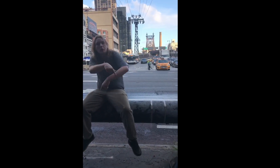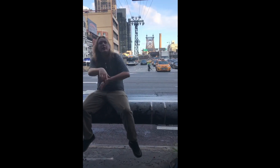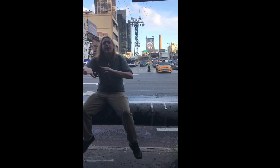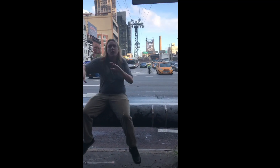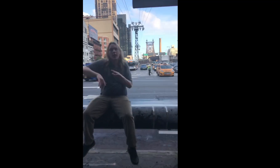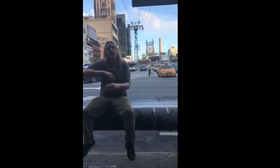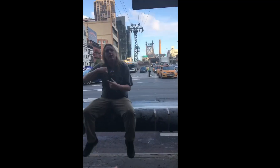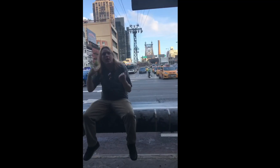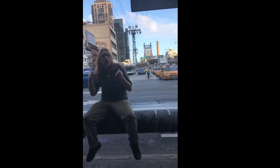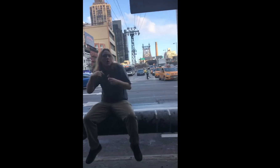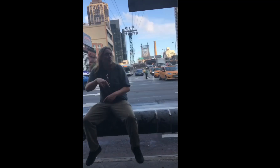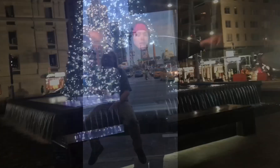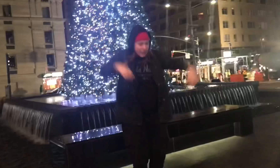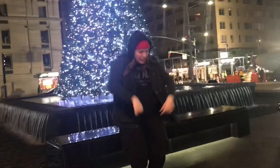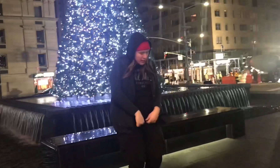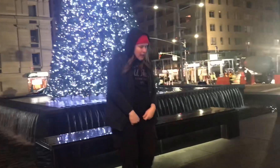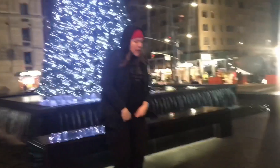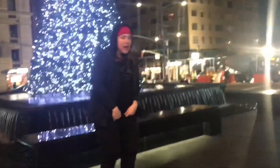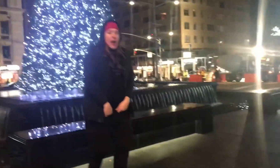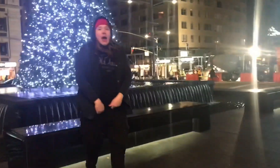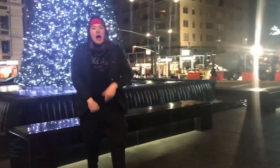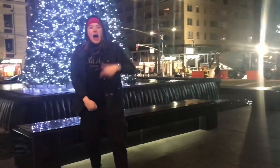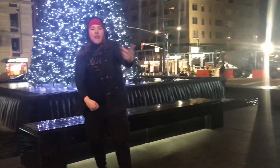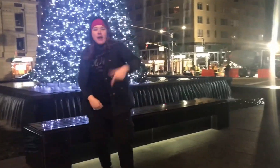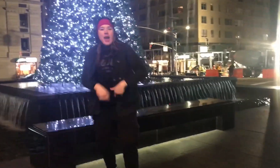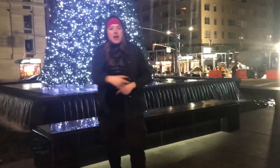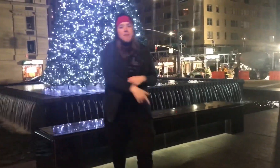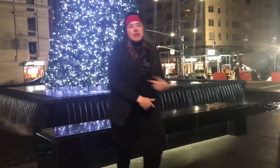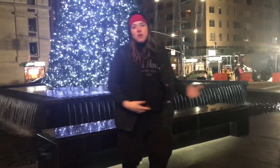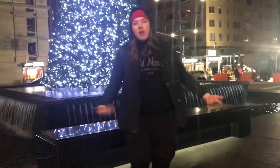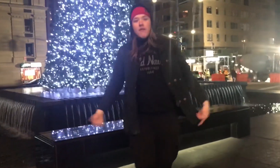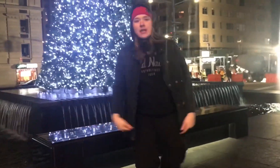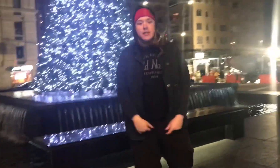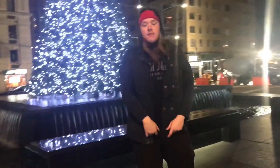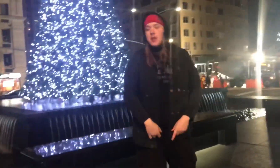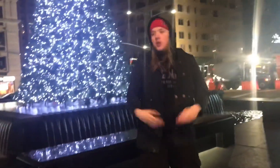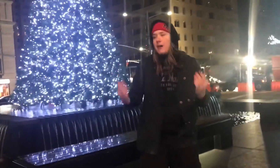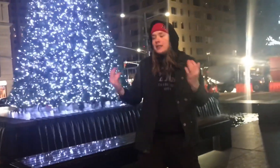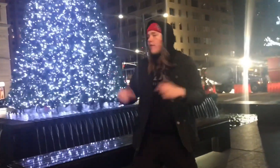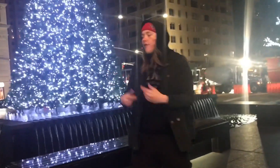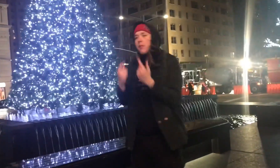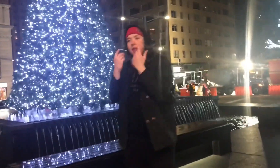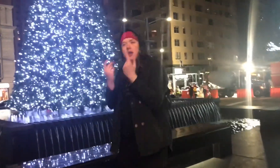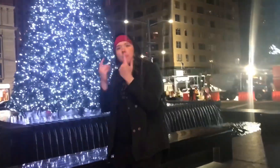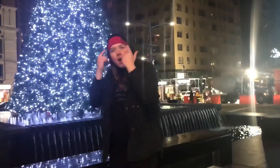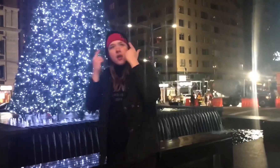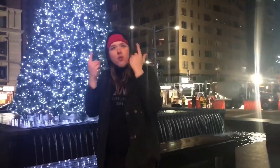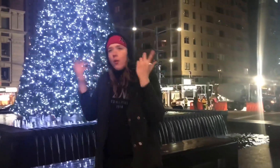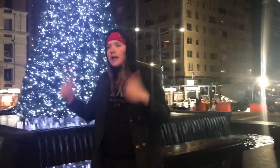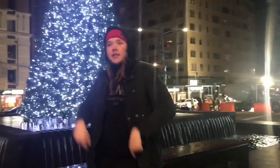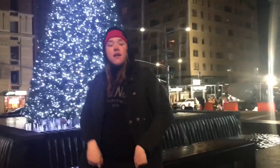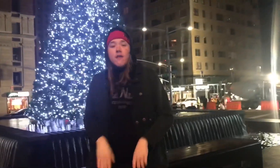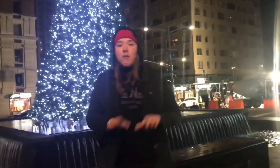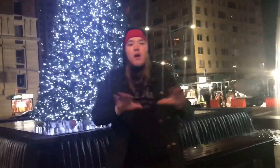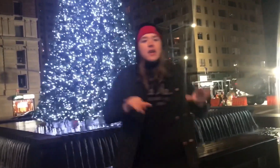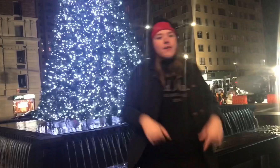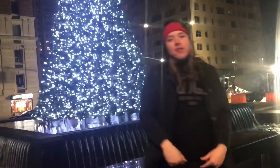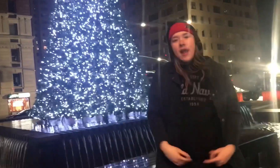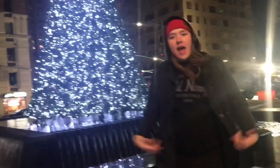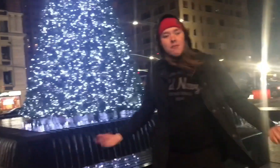I'm a train locked inside the station, I'm controlled, feel like manipulation. I have to cut it loose, it's a petition. I have to follow my heart's only infatuations. Get this thing cooking